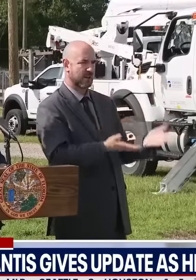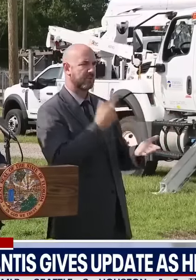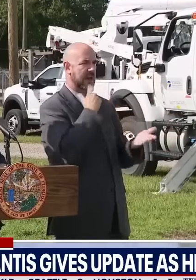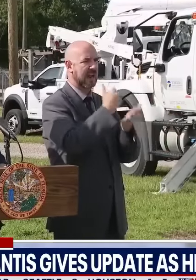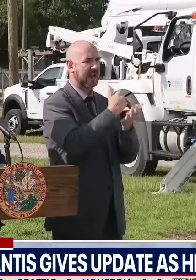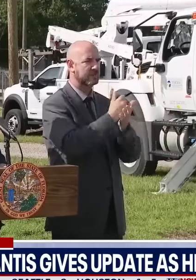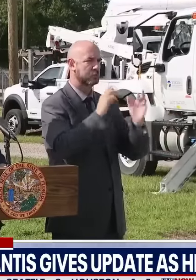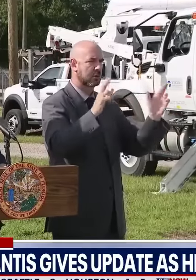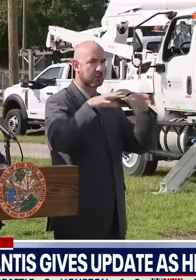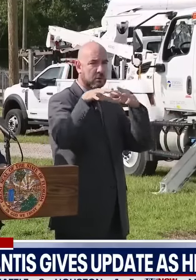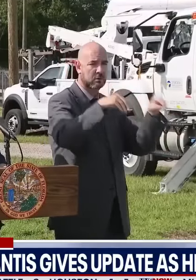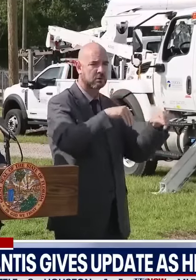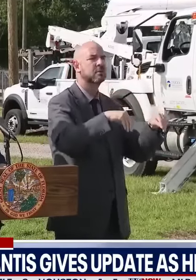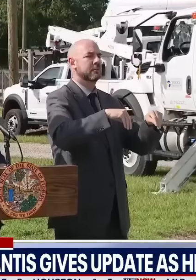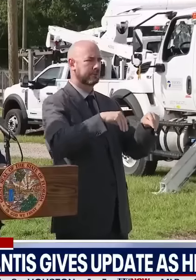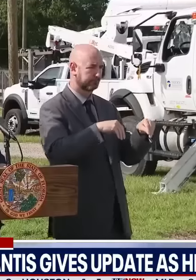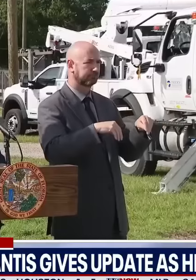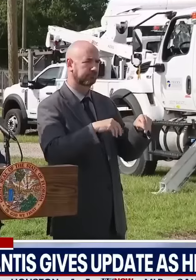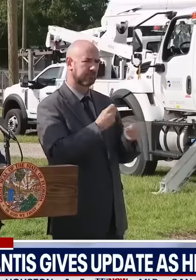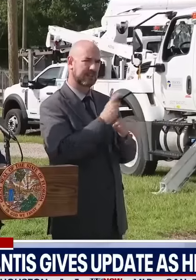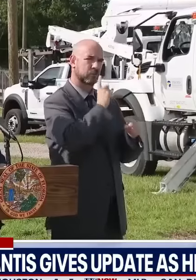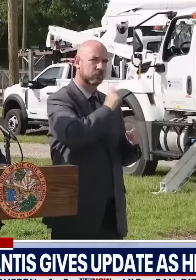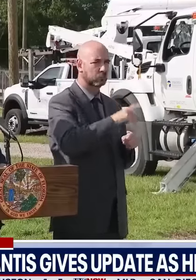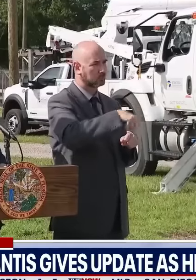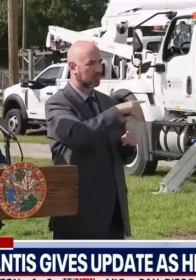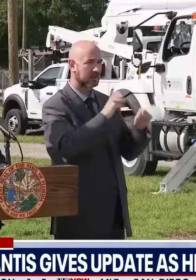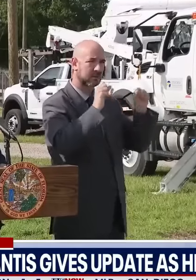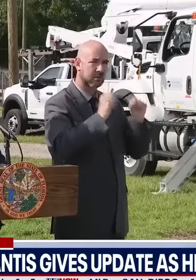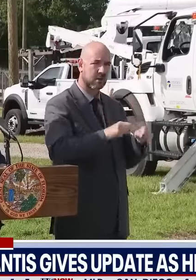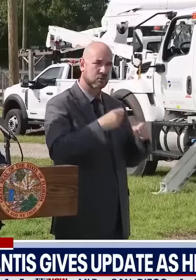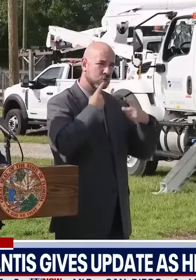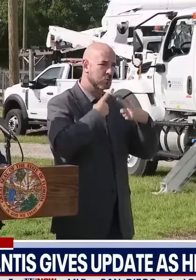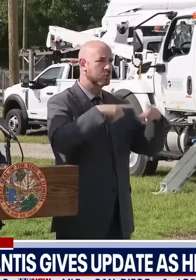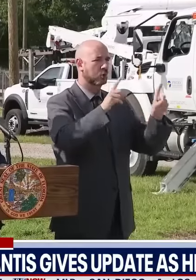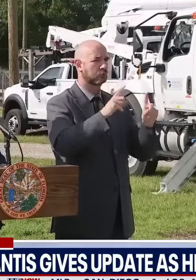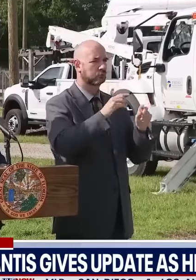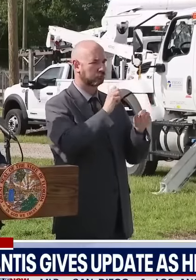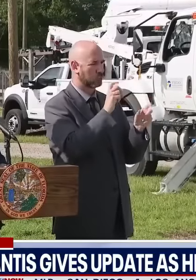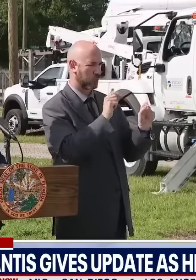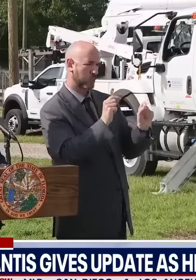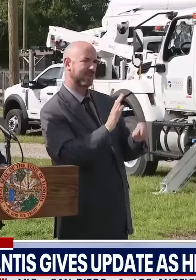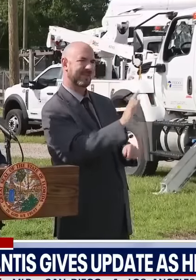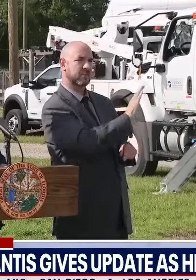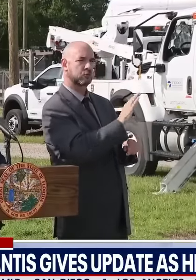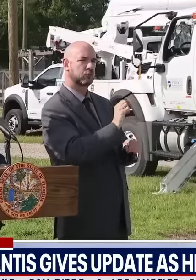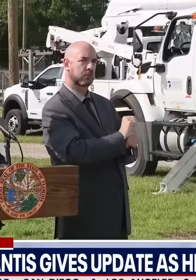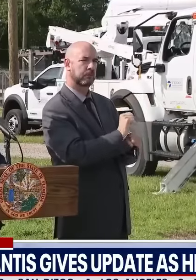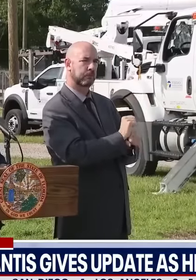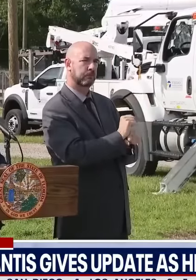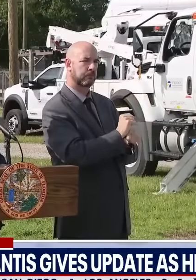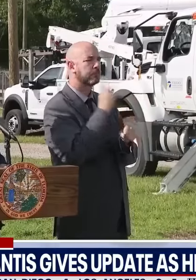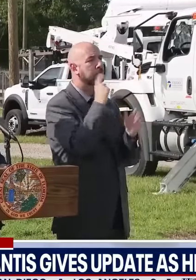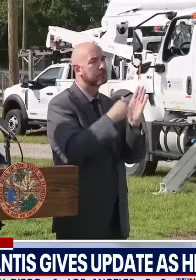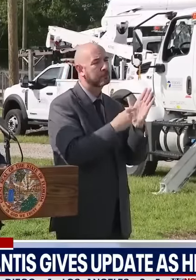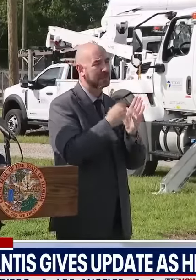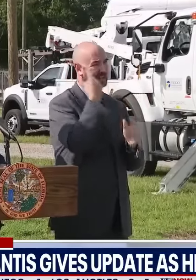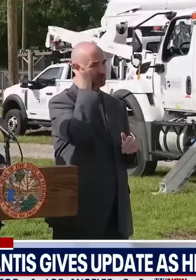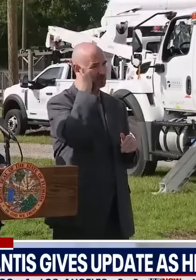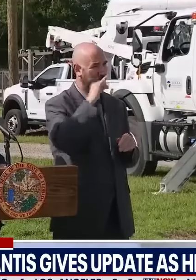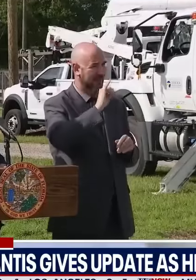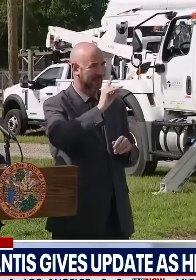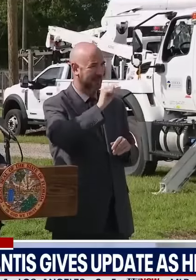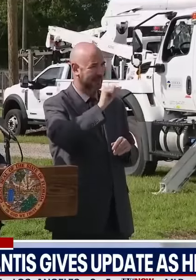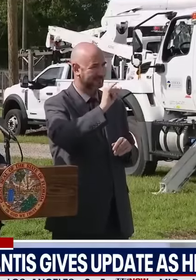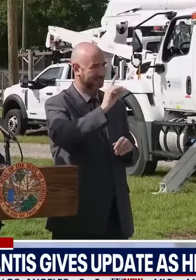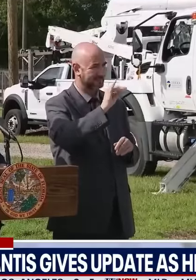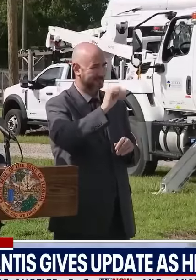do their job when the storm passes. If you think about Idalia, which was last year, it was almost a cat